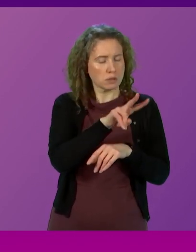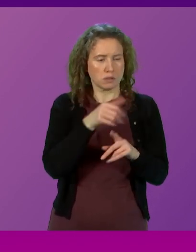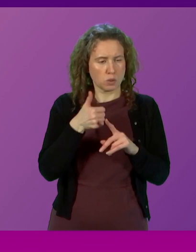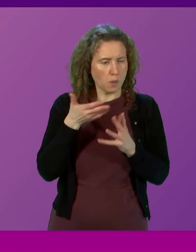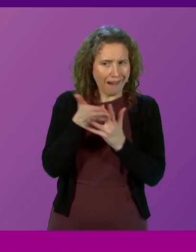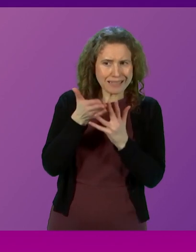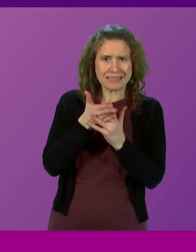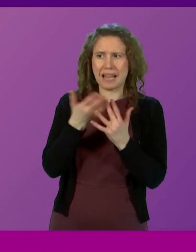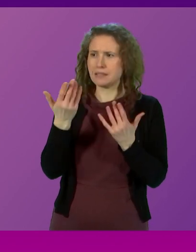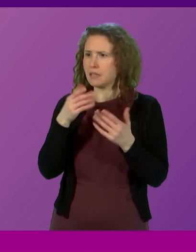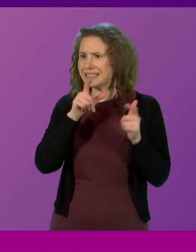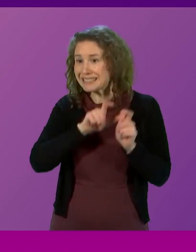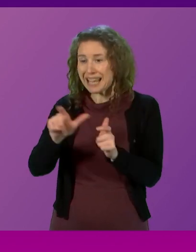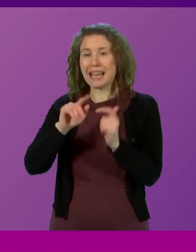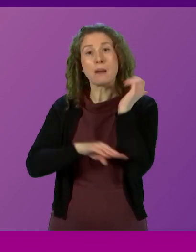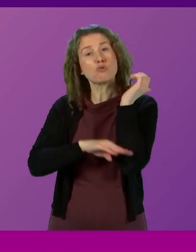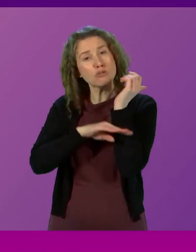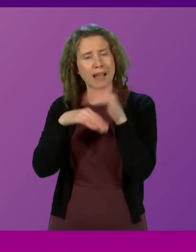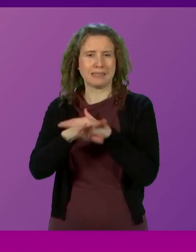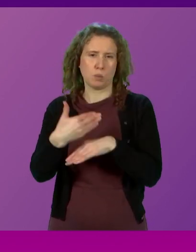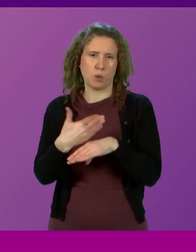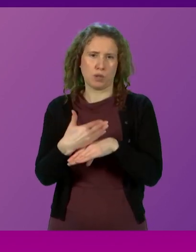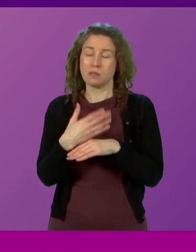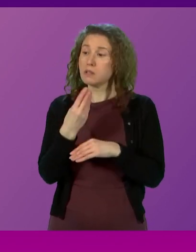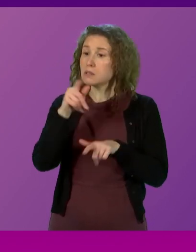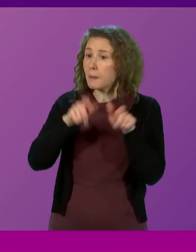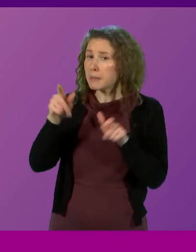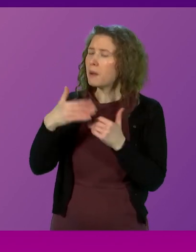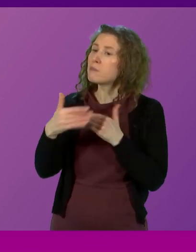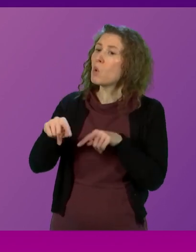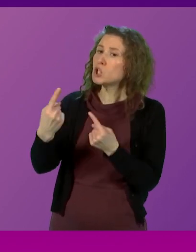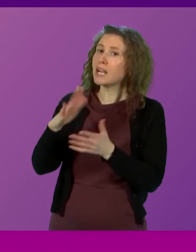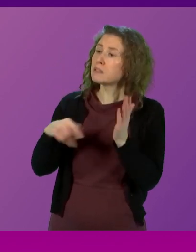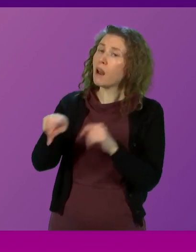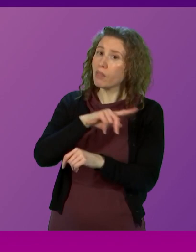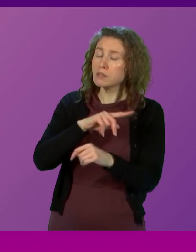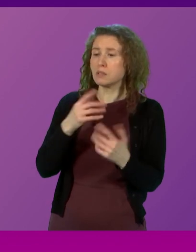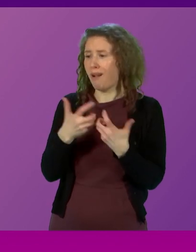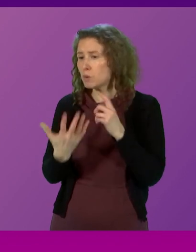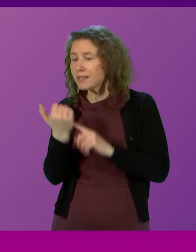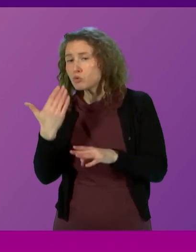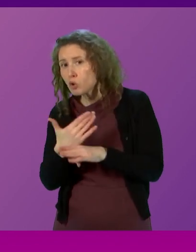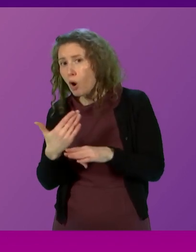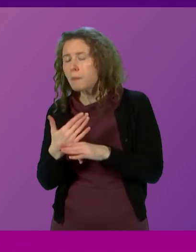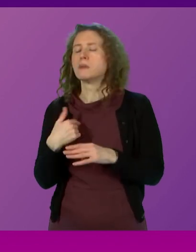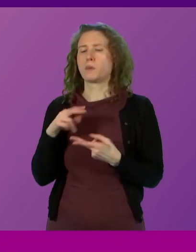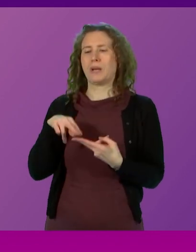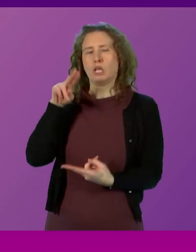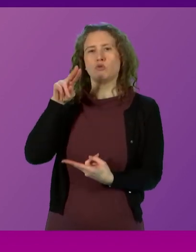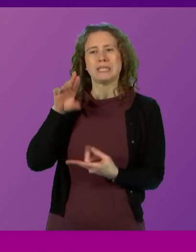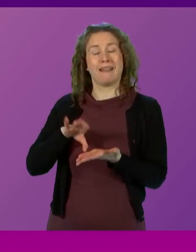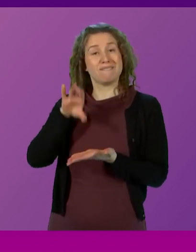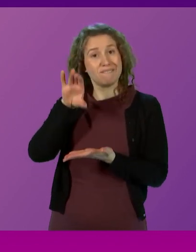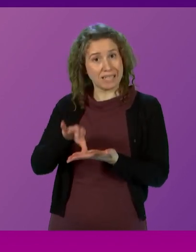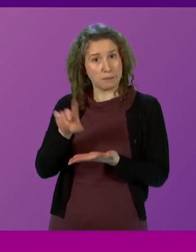progress in work. We recognise that some people face greater challenges in entering the labour market, so we are increasing the